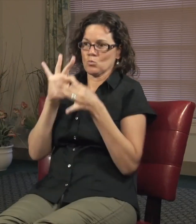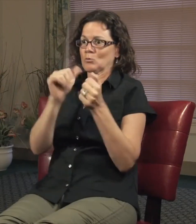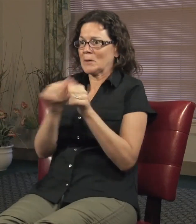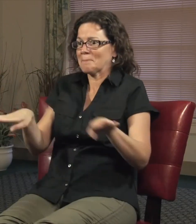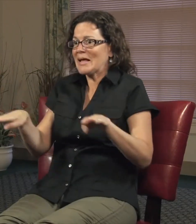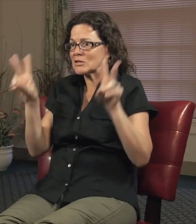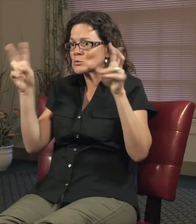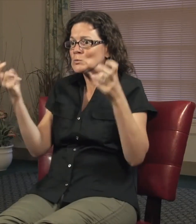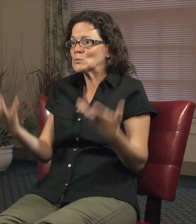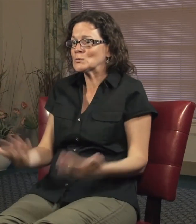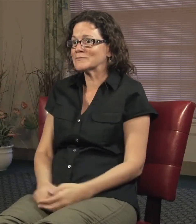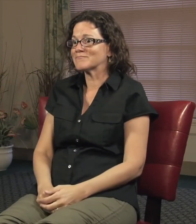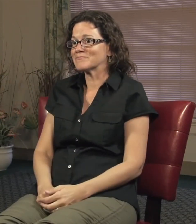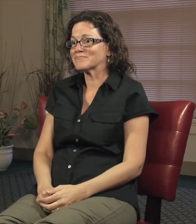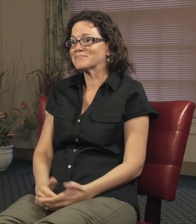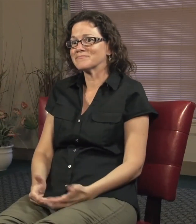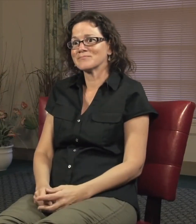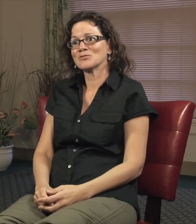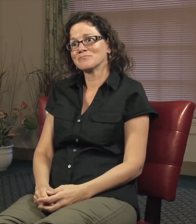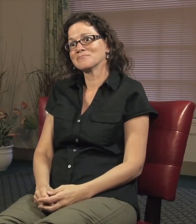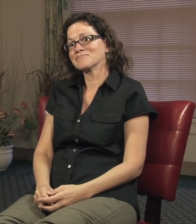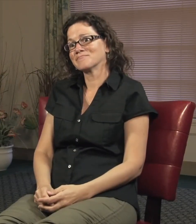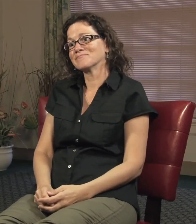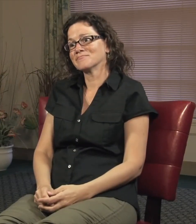right and what was wrong regarding appropriate behaviors.